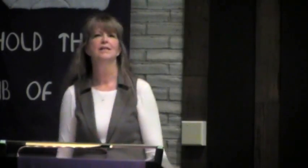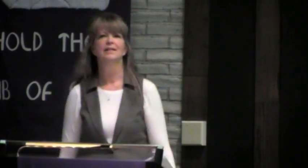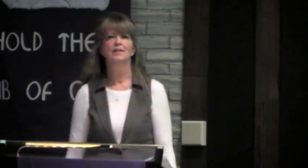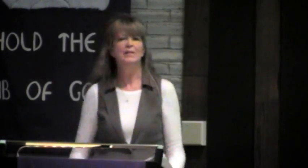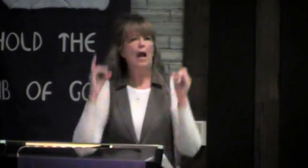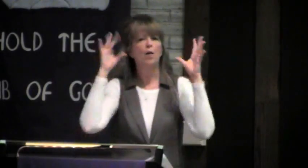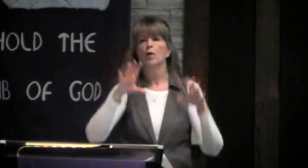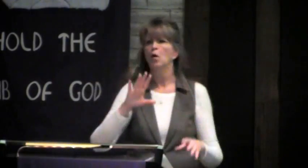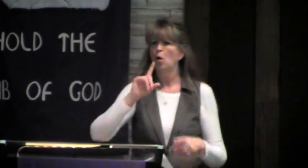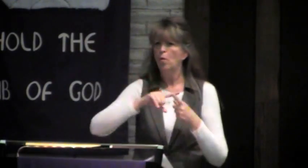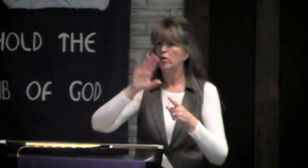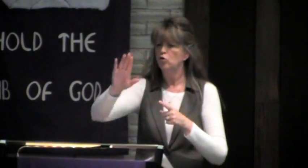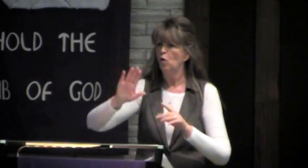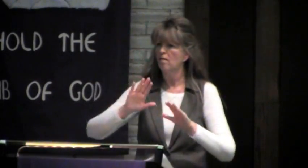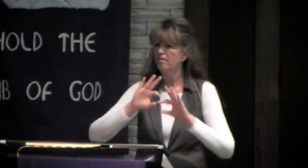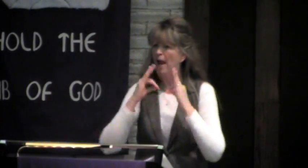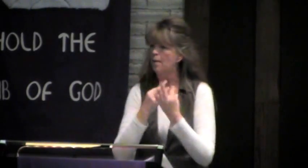knocking our heads against the wall.